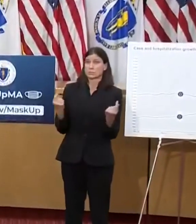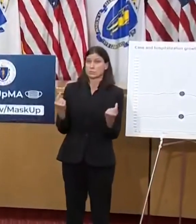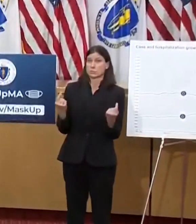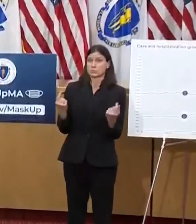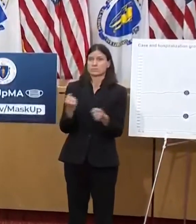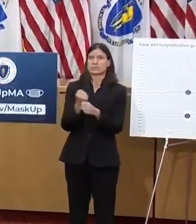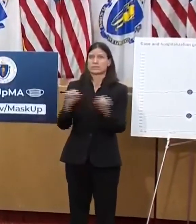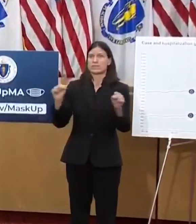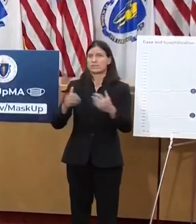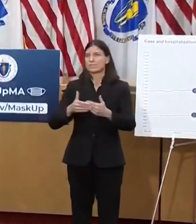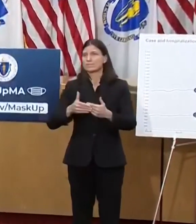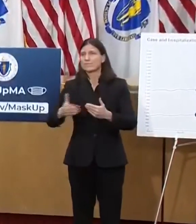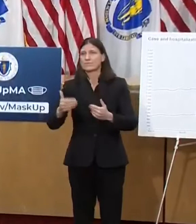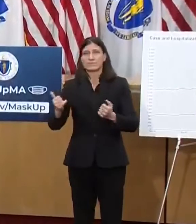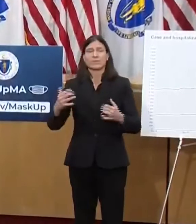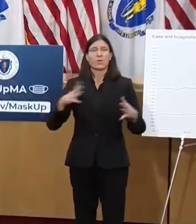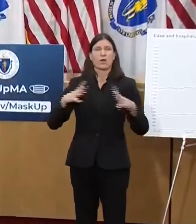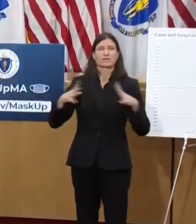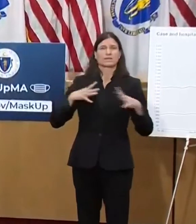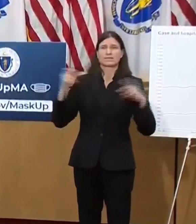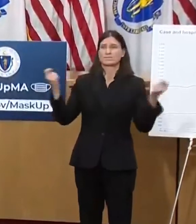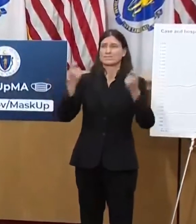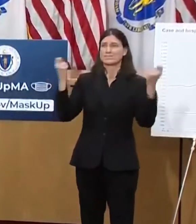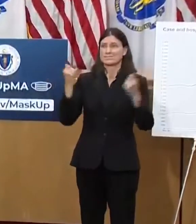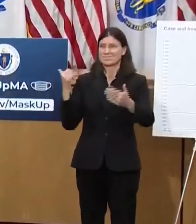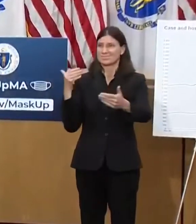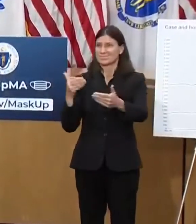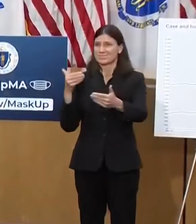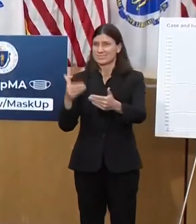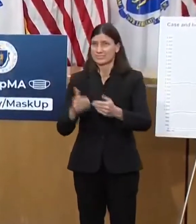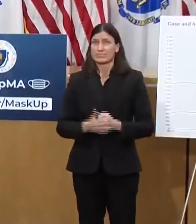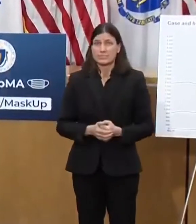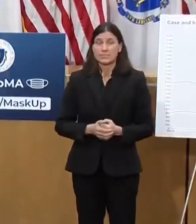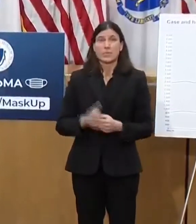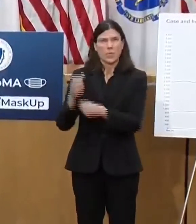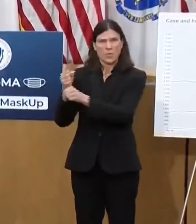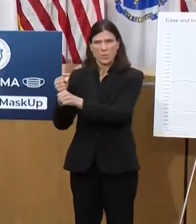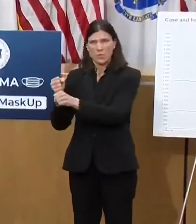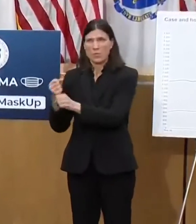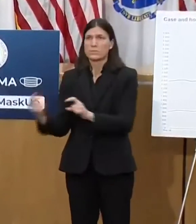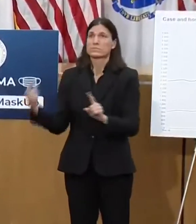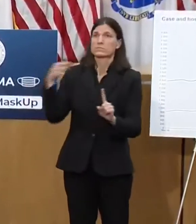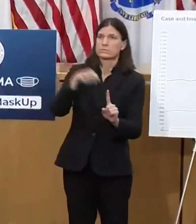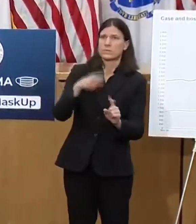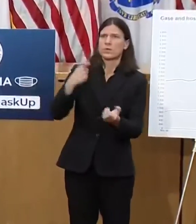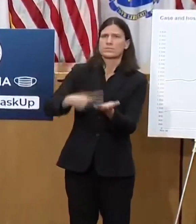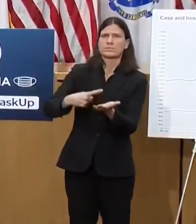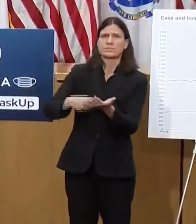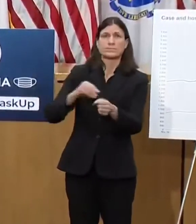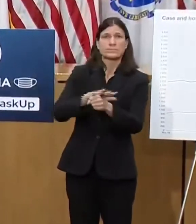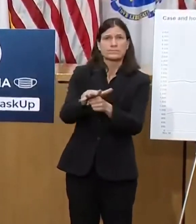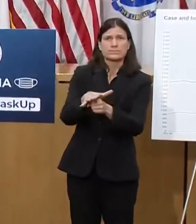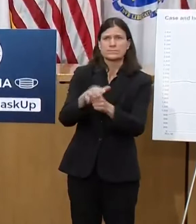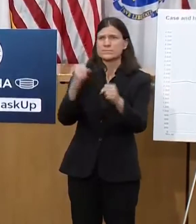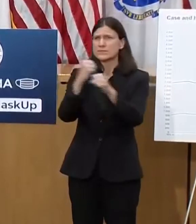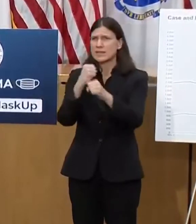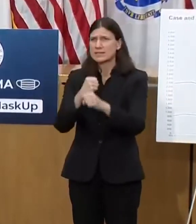first I want to give an update on the COVID-19 data. Yesterday, the Department of Public Health reported 3